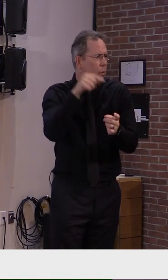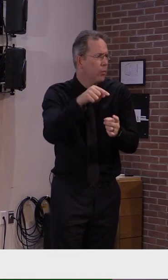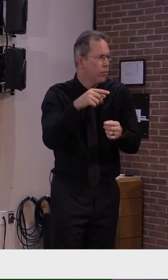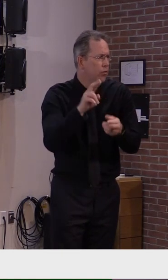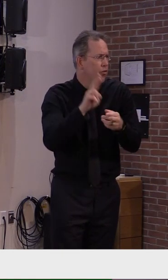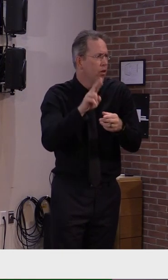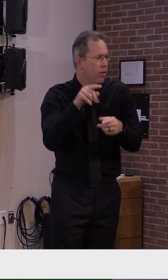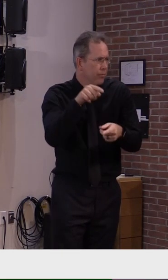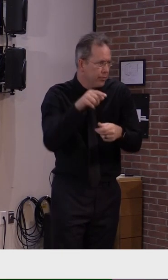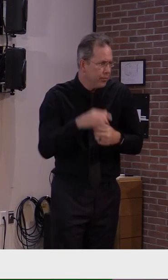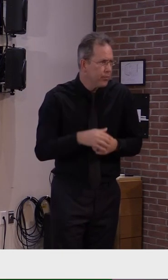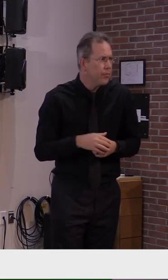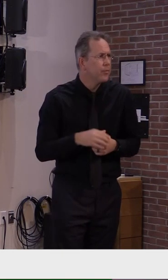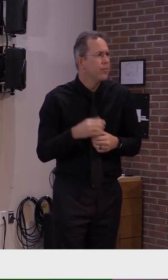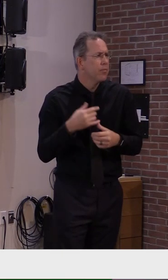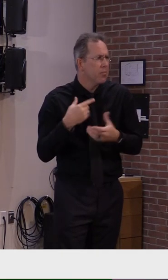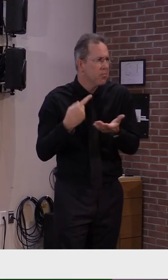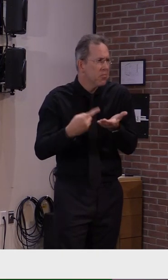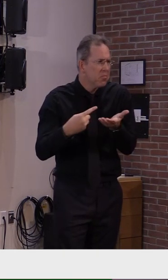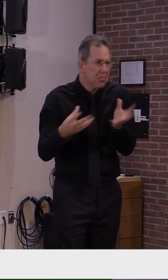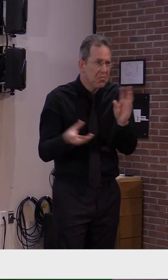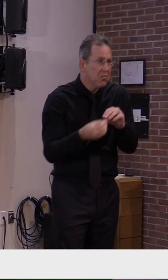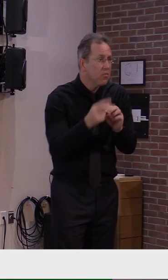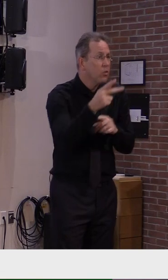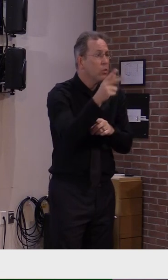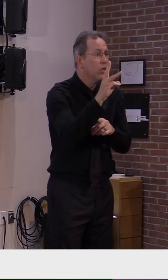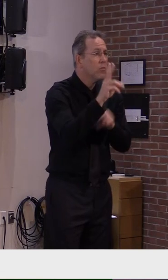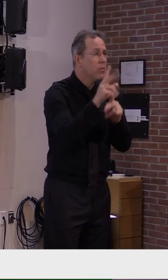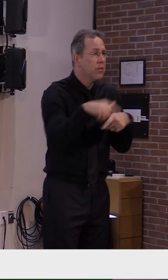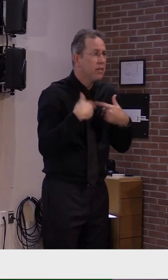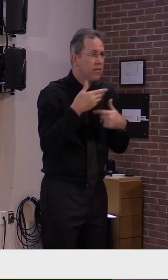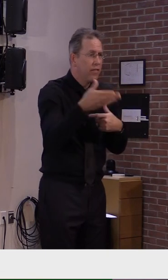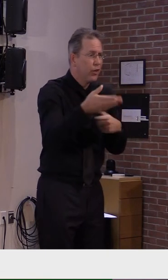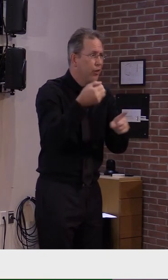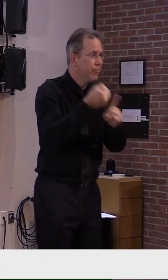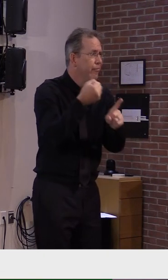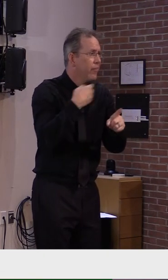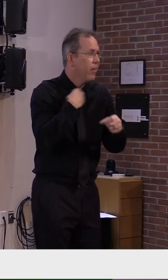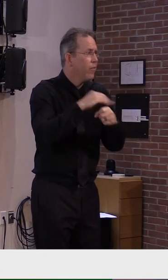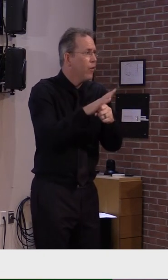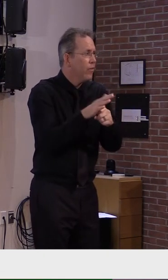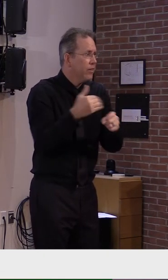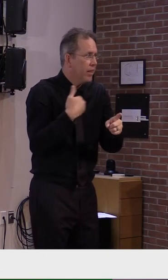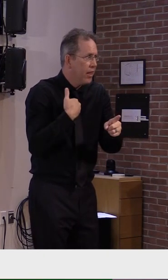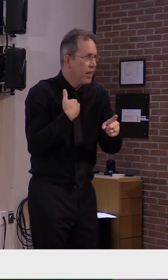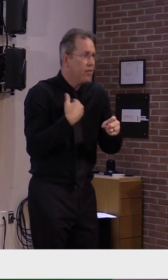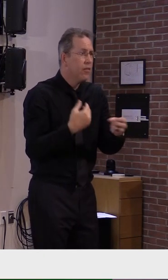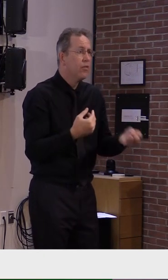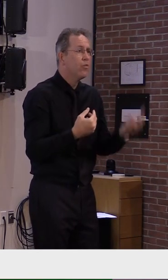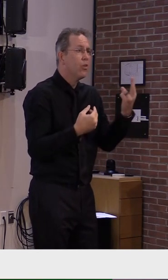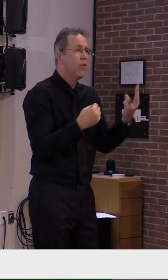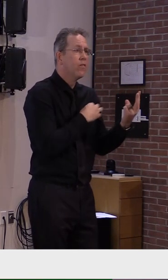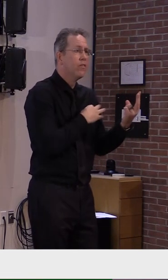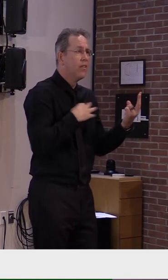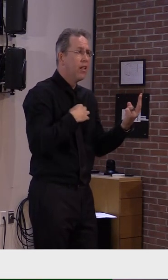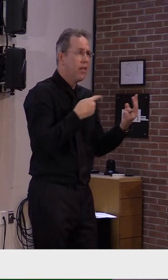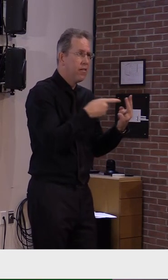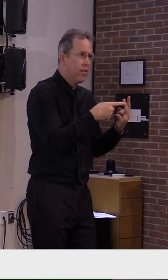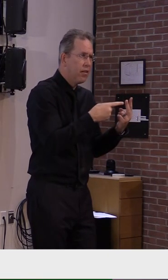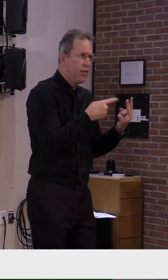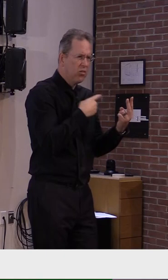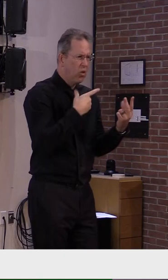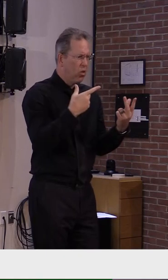12 staff. VDH and Dale continue to work daily with that facility to address infection prevention measures,